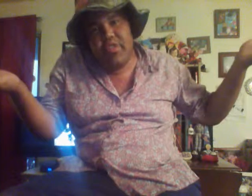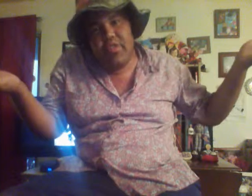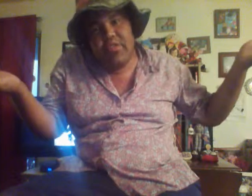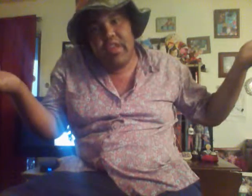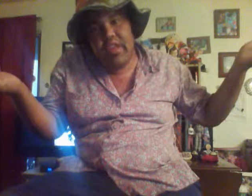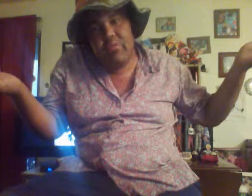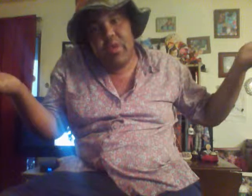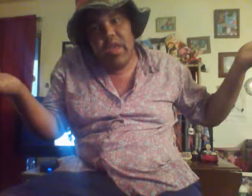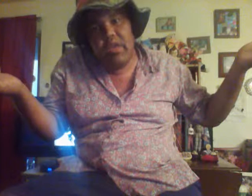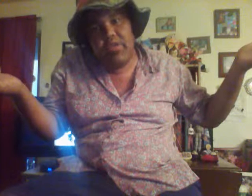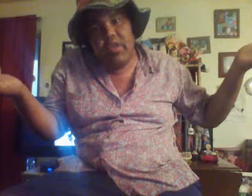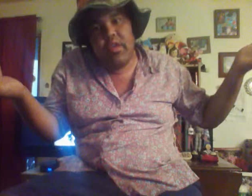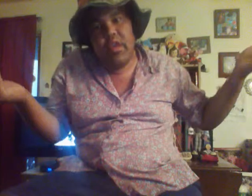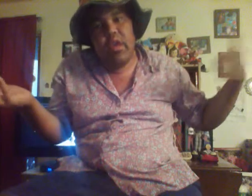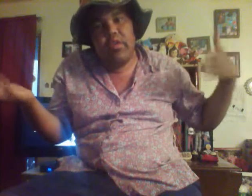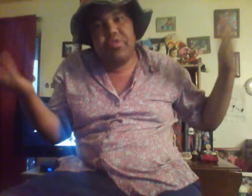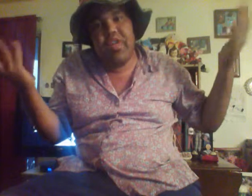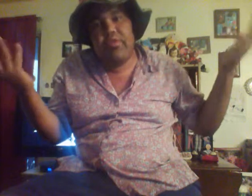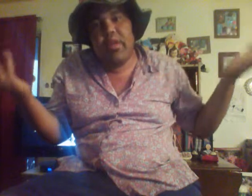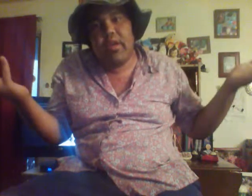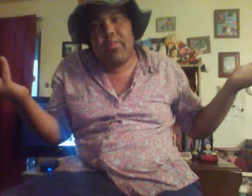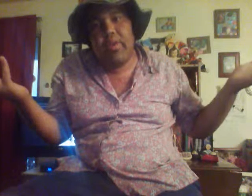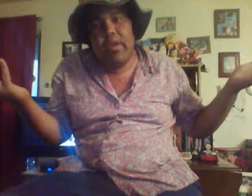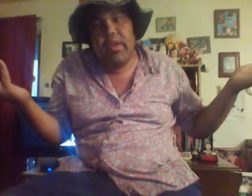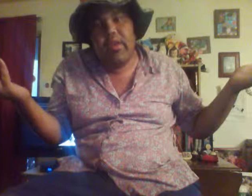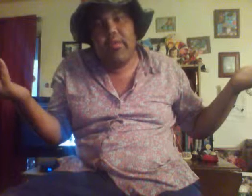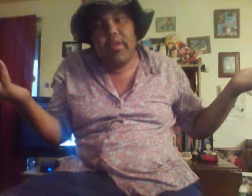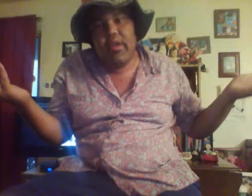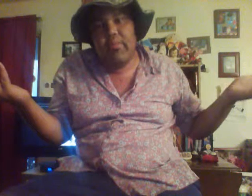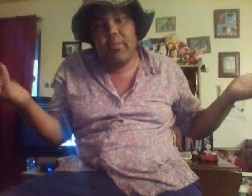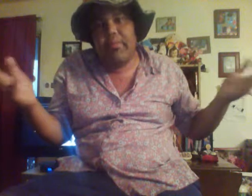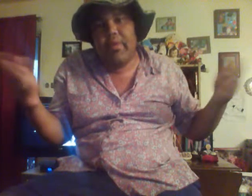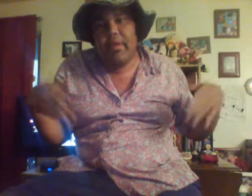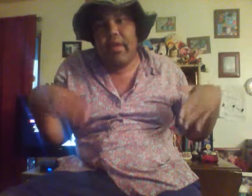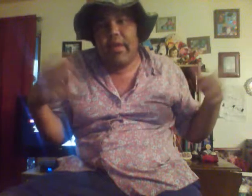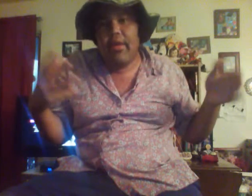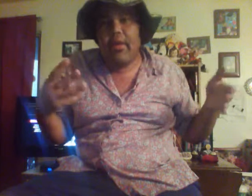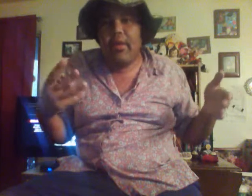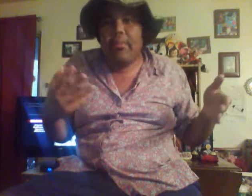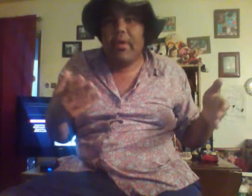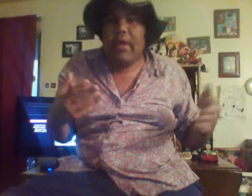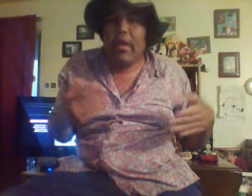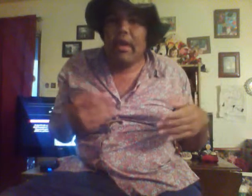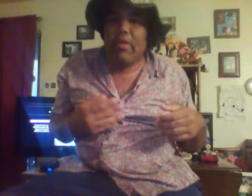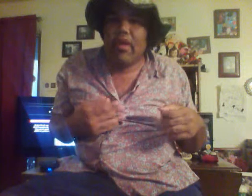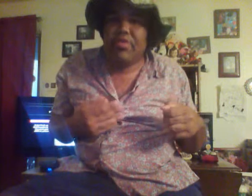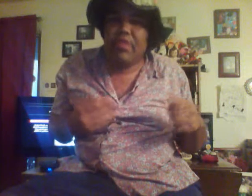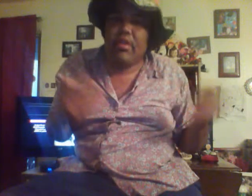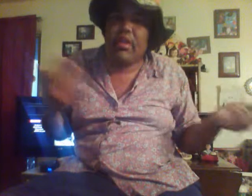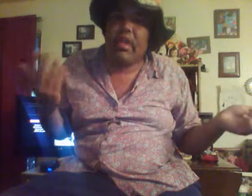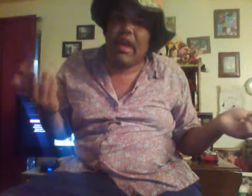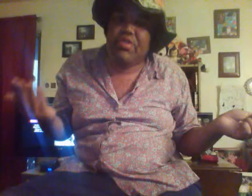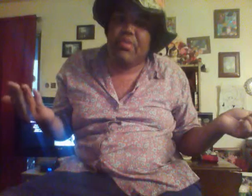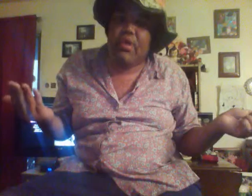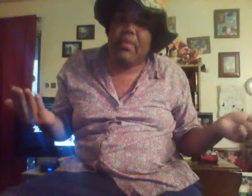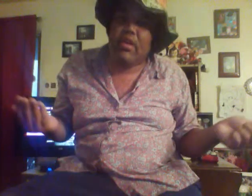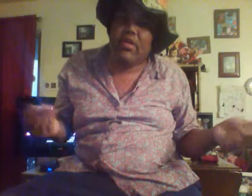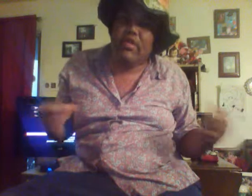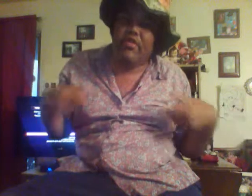is always an explanation. You think Wikipedia would've... Well, but... But... Anyway, the series could actually work because on the